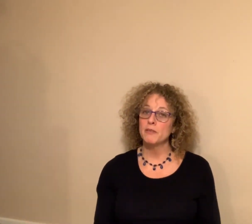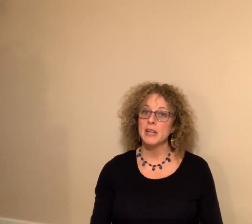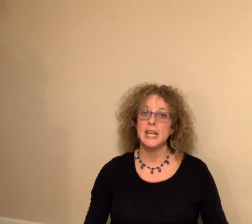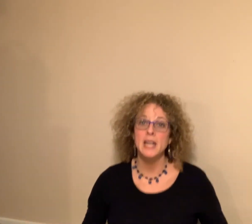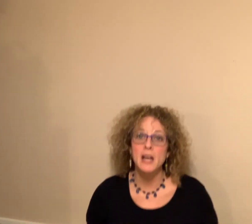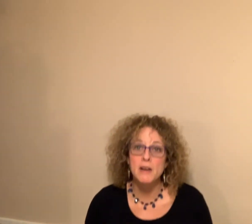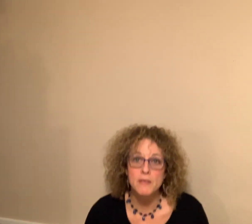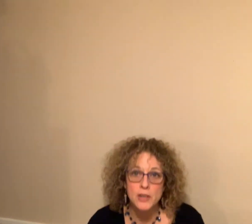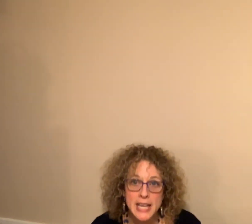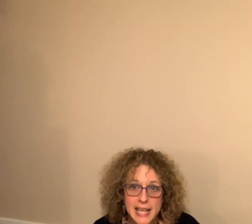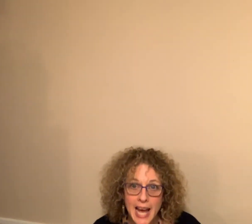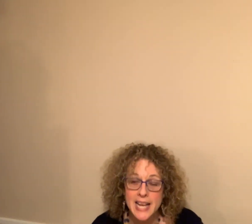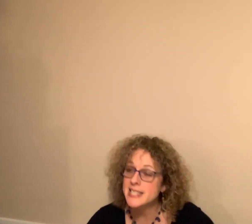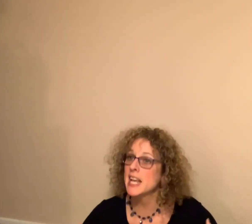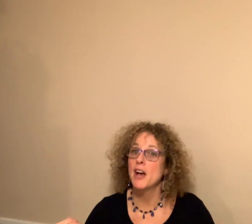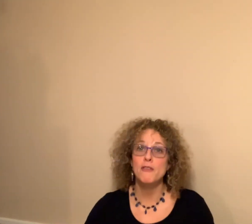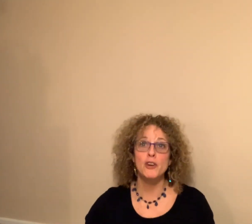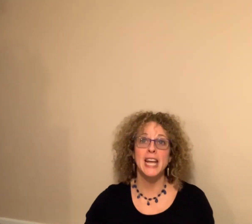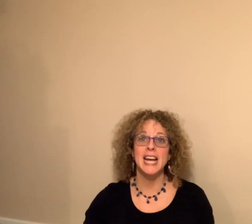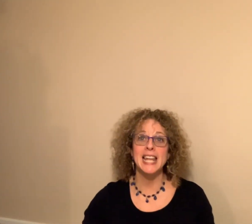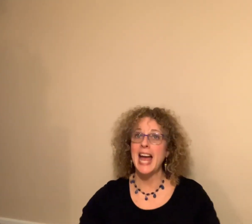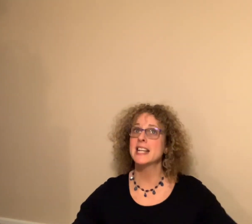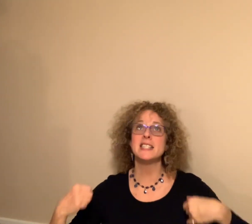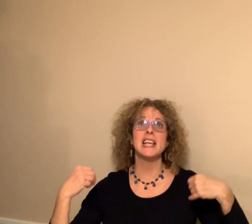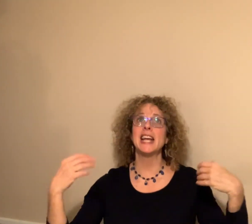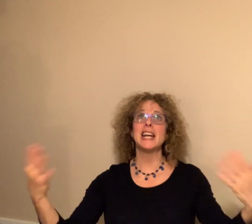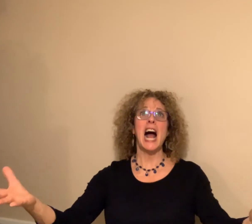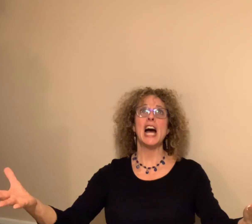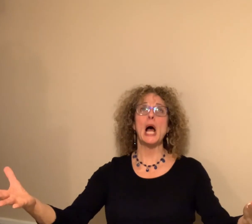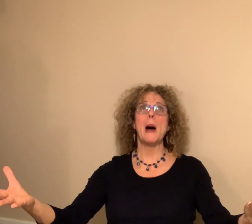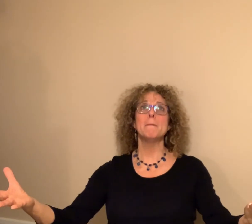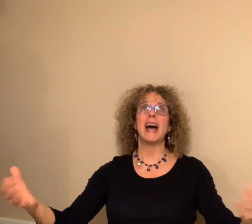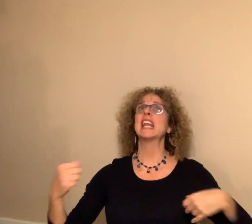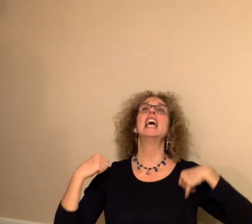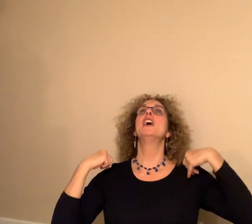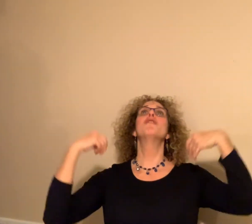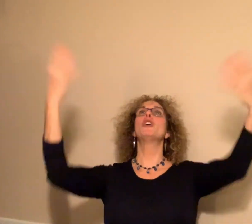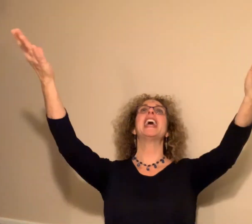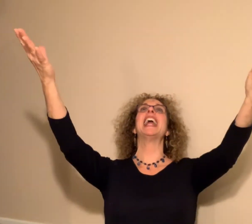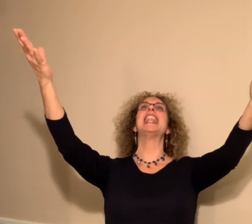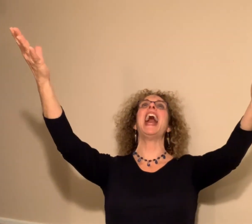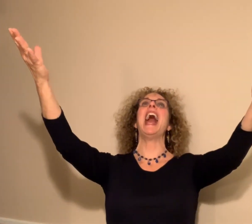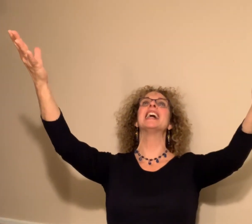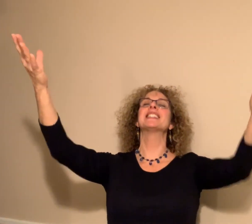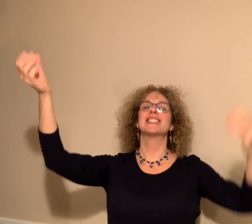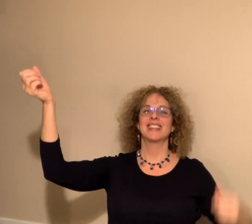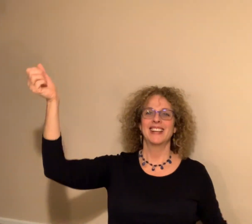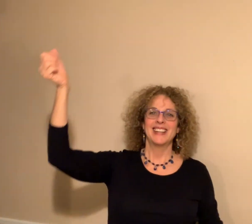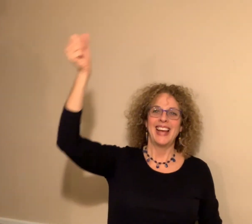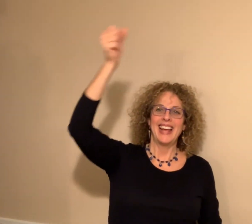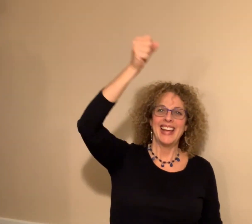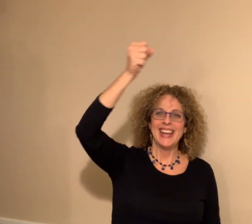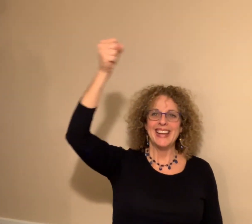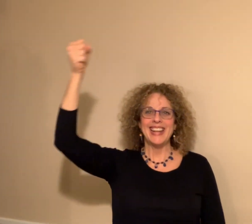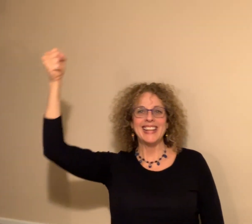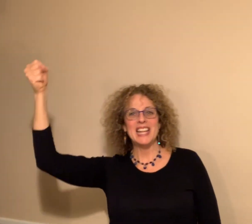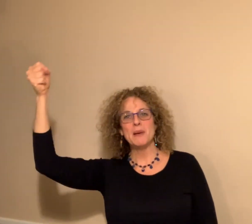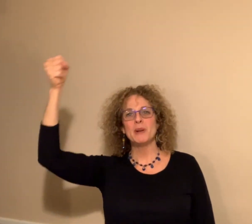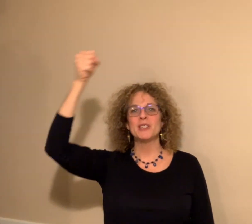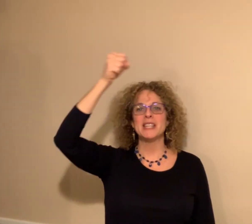feet, free at last, free at last, thank God Almighty, free at last. Lady Liberty,